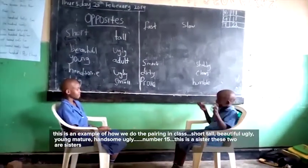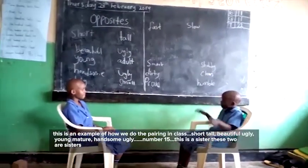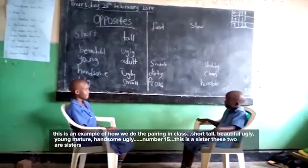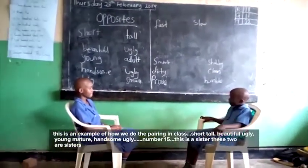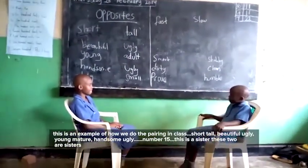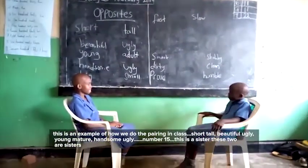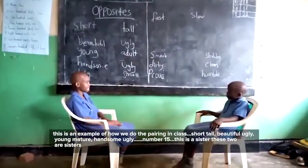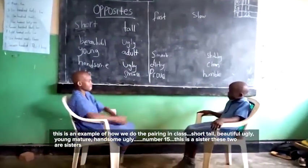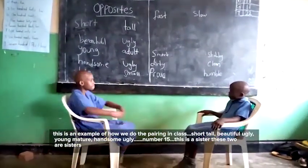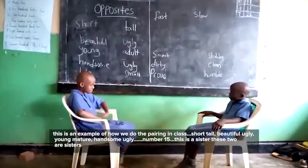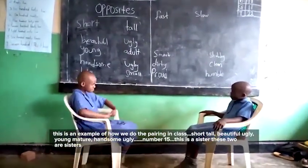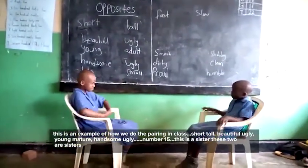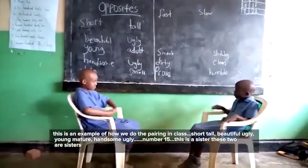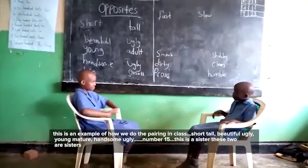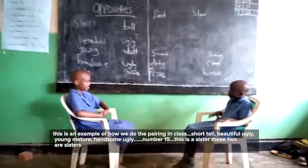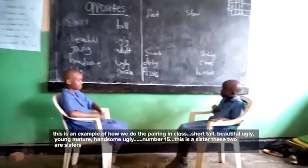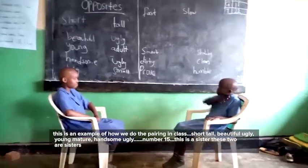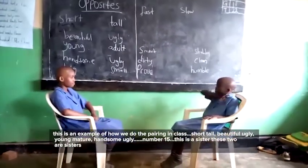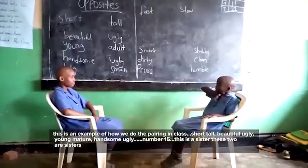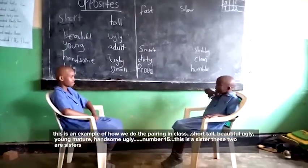ugly. Young, mature.